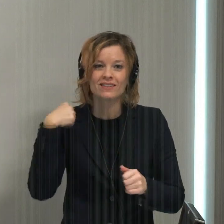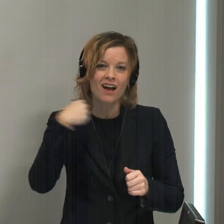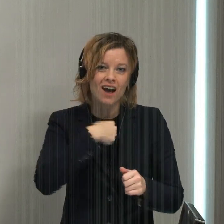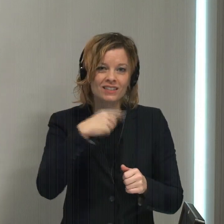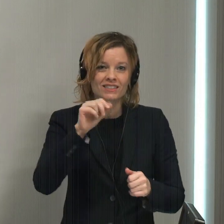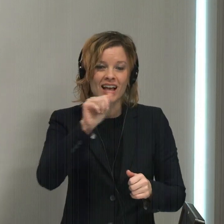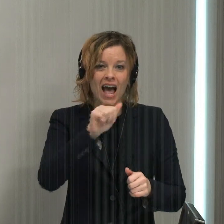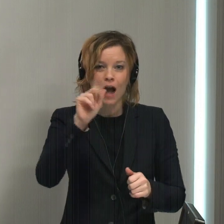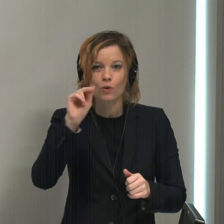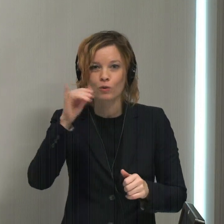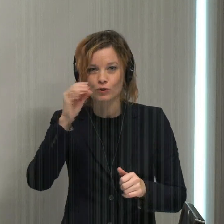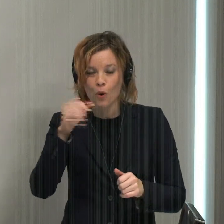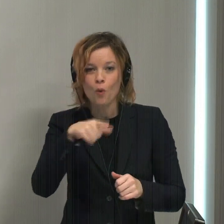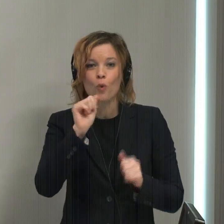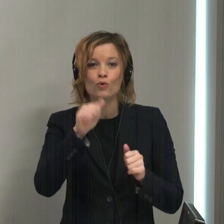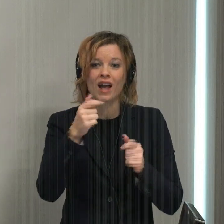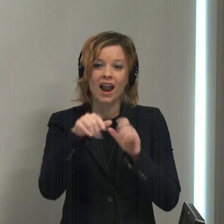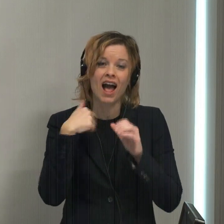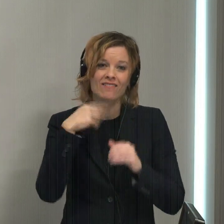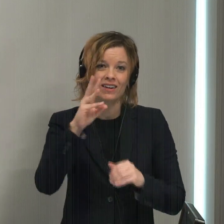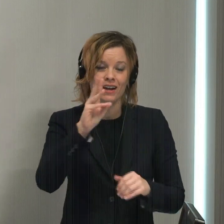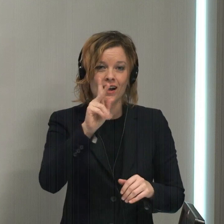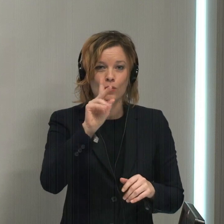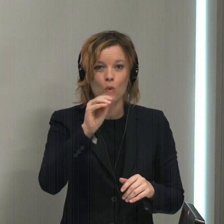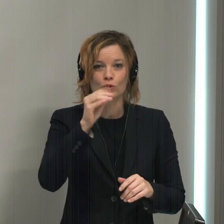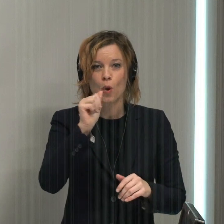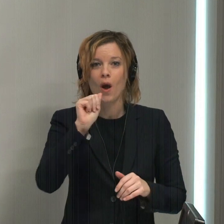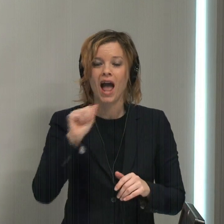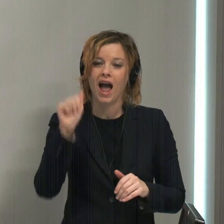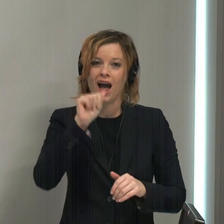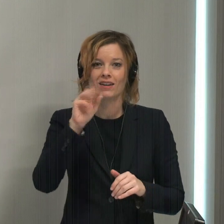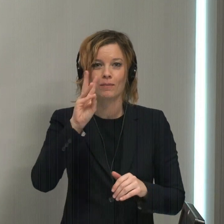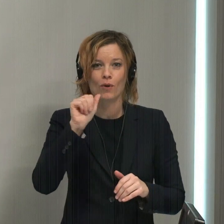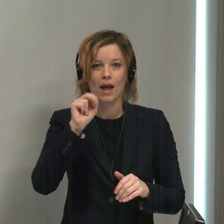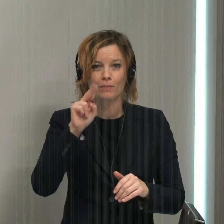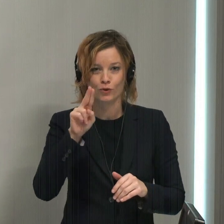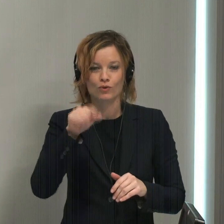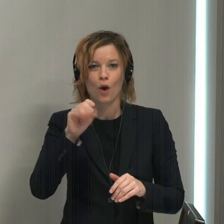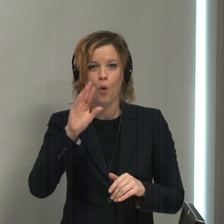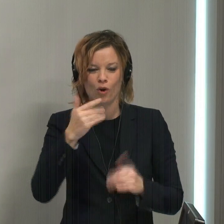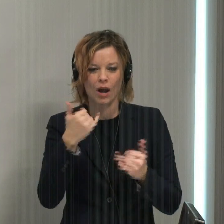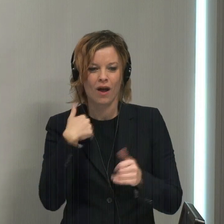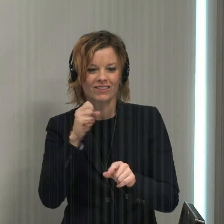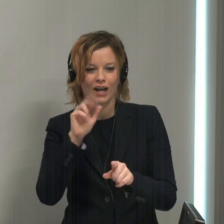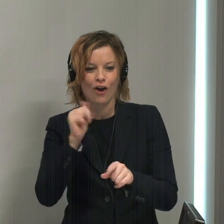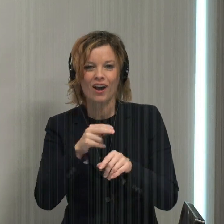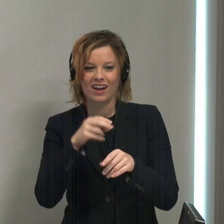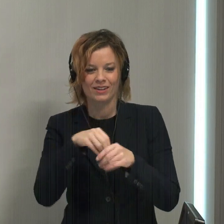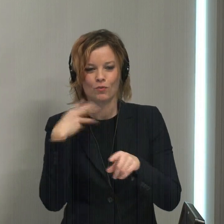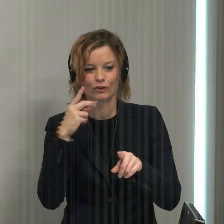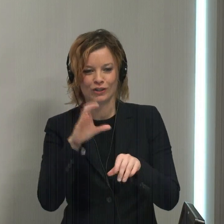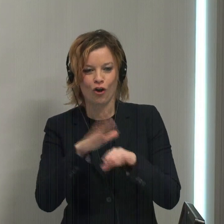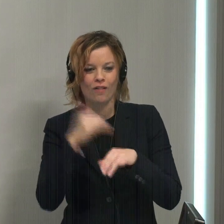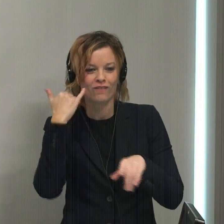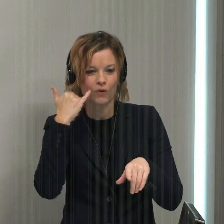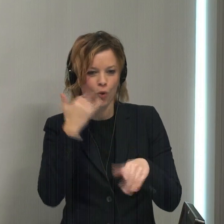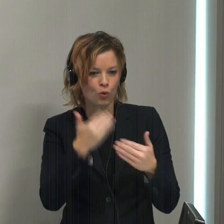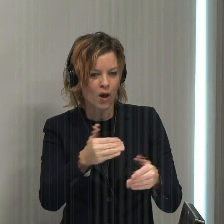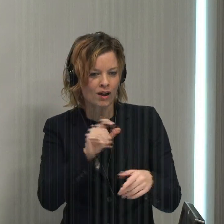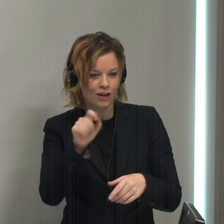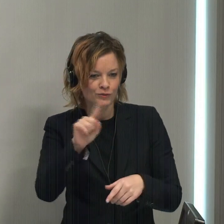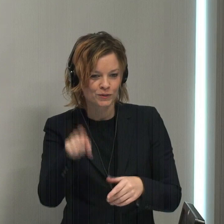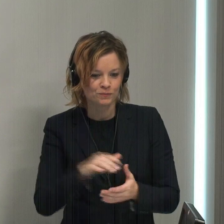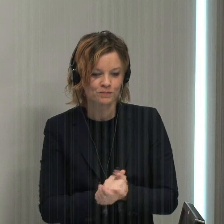to kojo at wamu.org. Back to the phones. Here now is Sarah in Washington, D.C. Sarah, you're on the air. Go ahead, please.